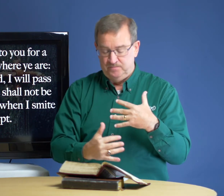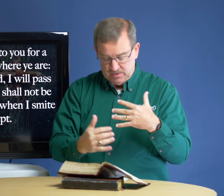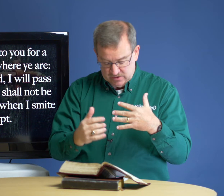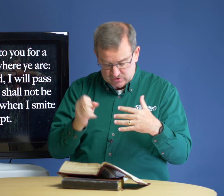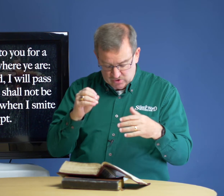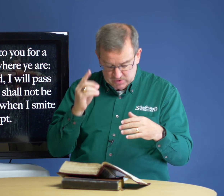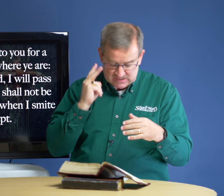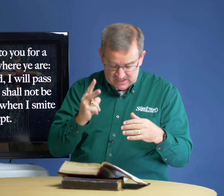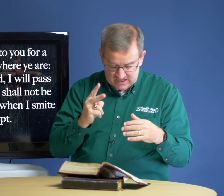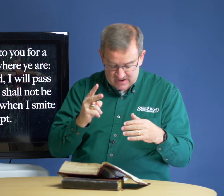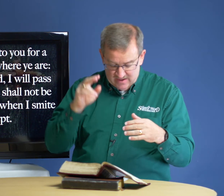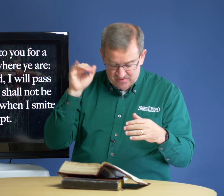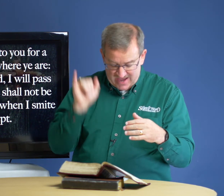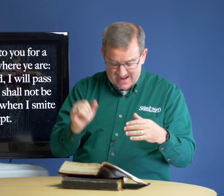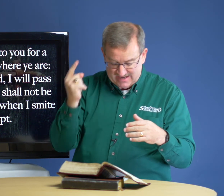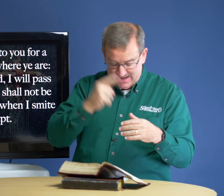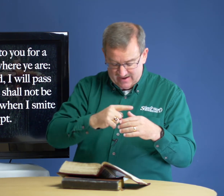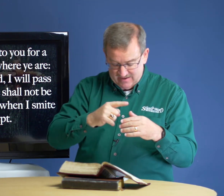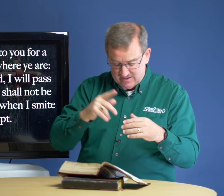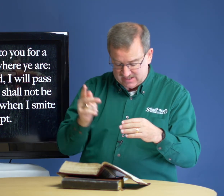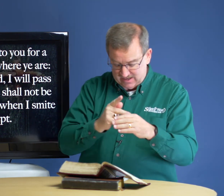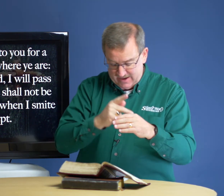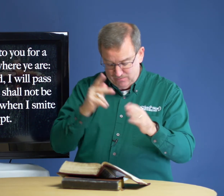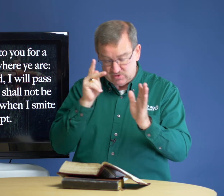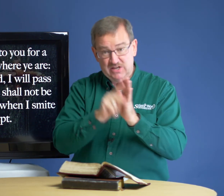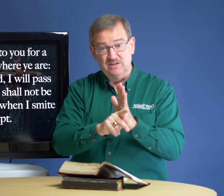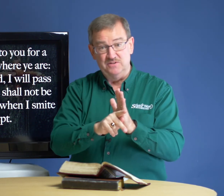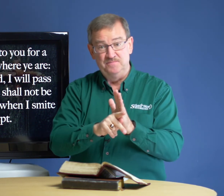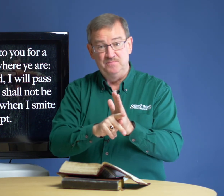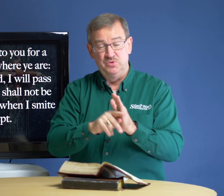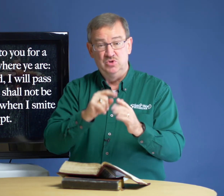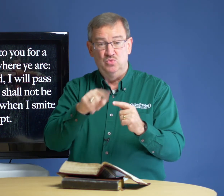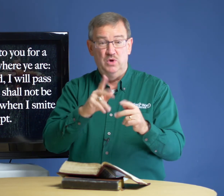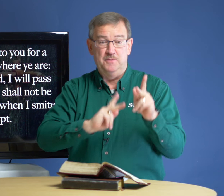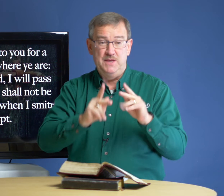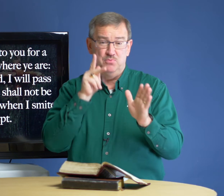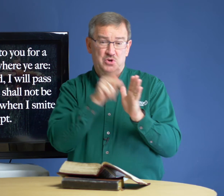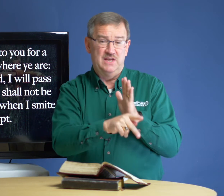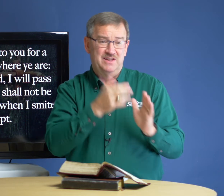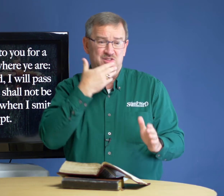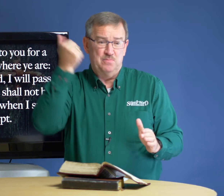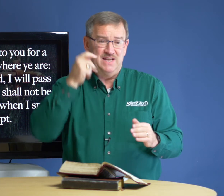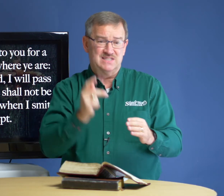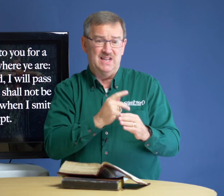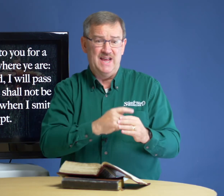So we see that day that the lamb was killed. When the people were killing their best lamb,